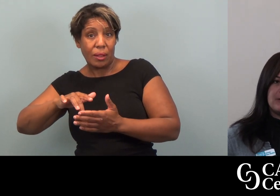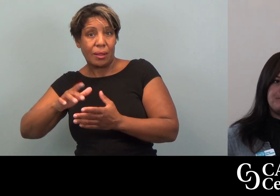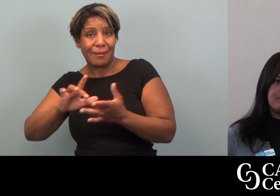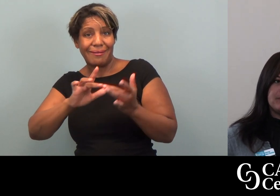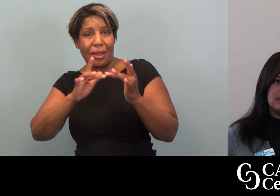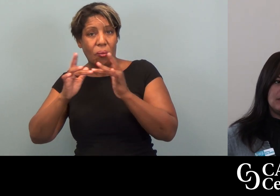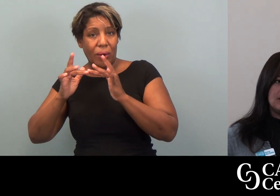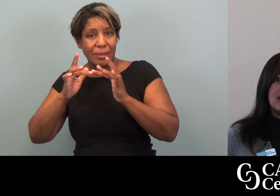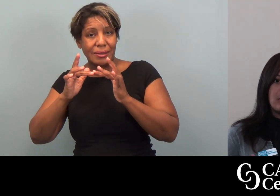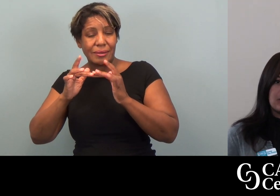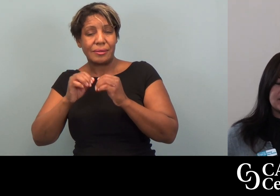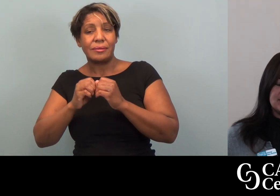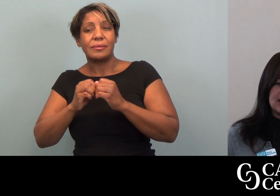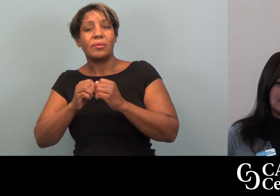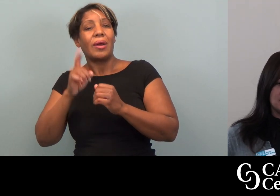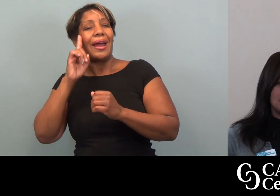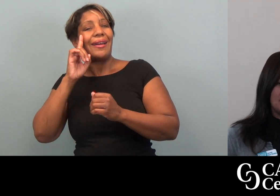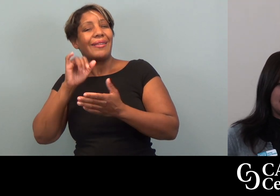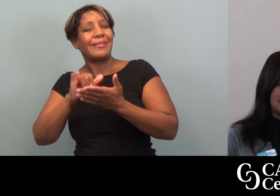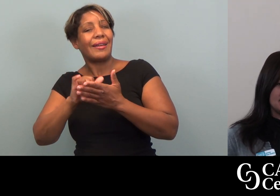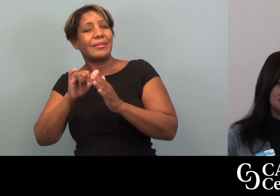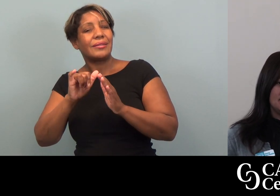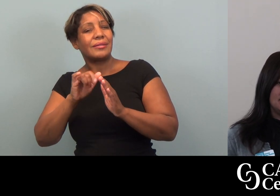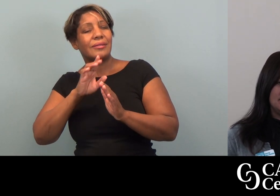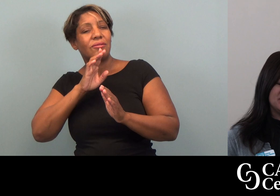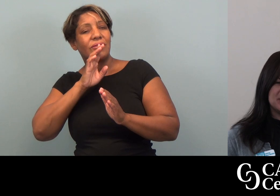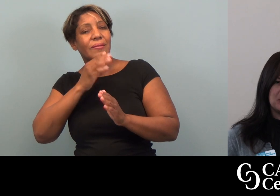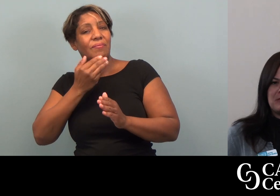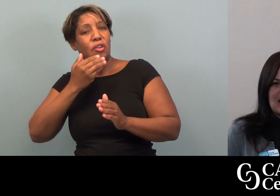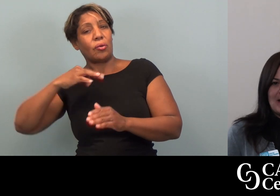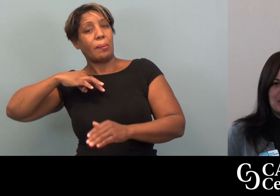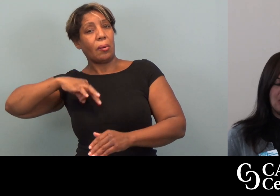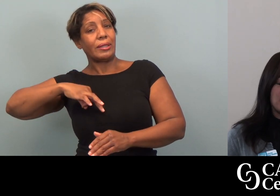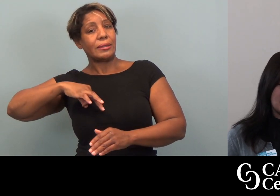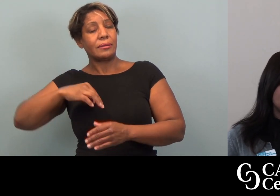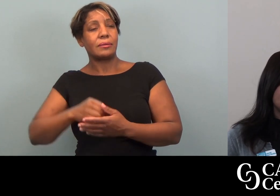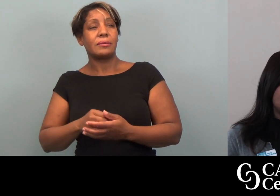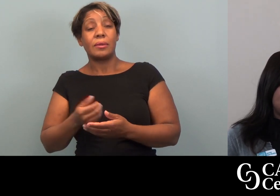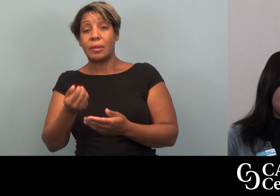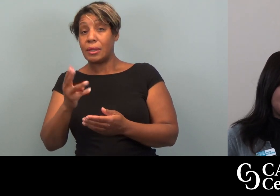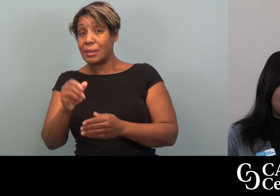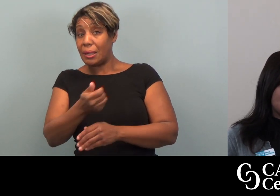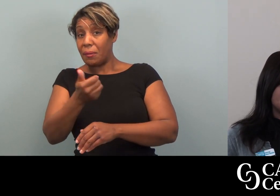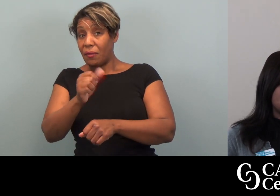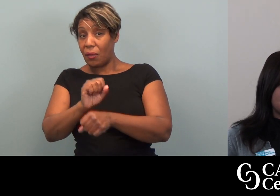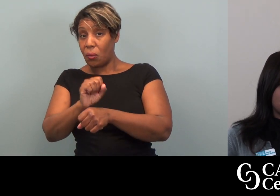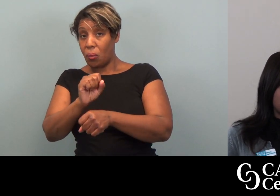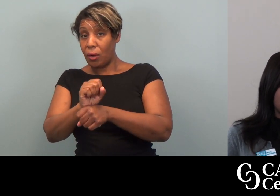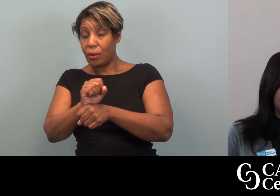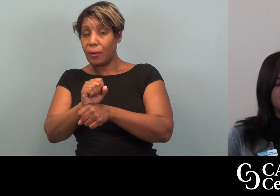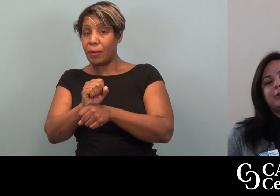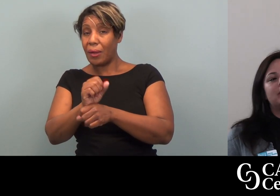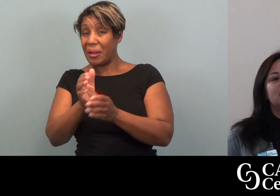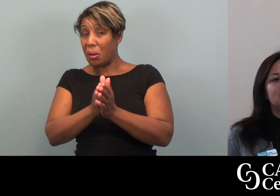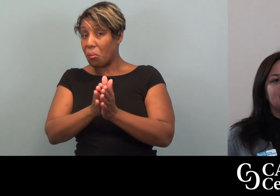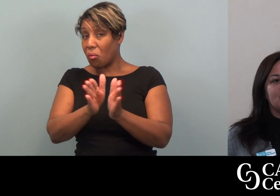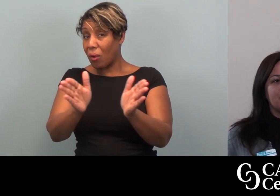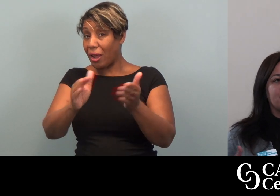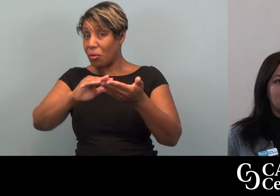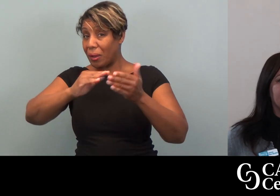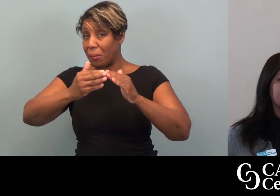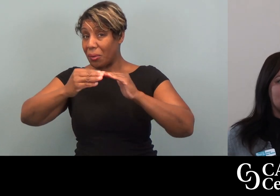networks in town. So, I think that's just sort of an added bonus. Some of the other work we do